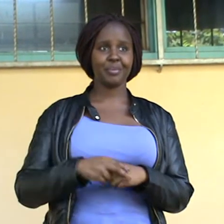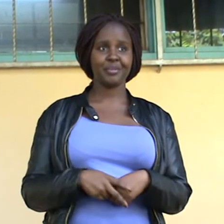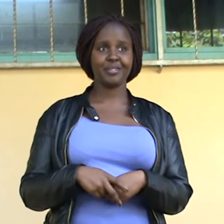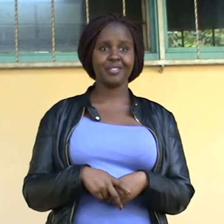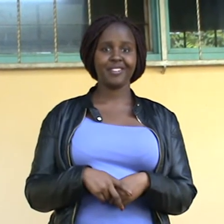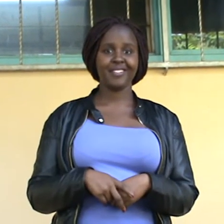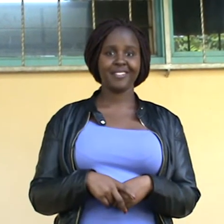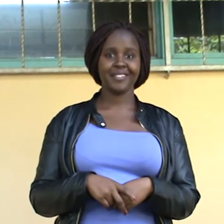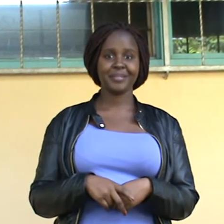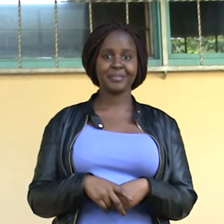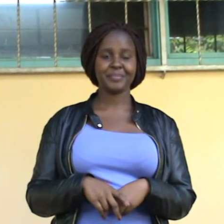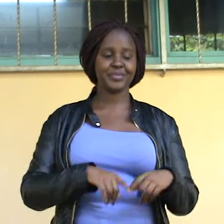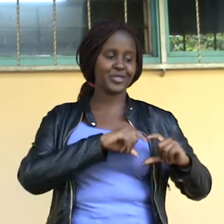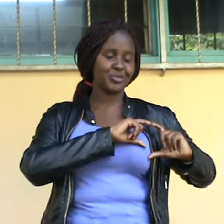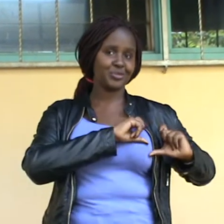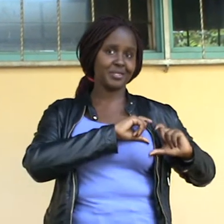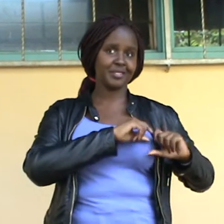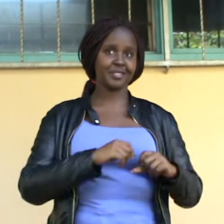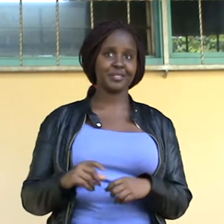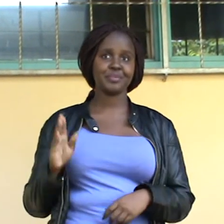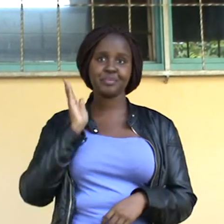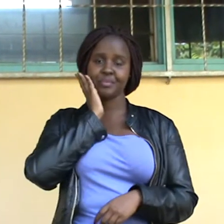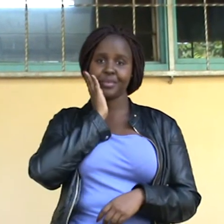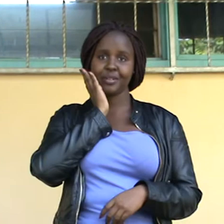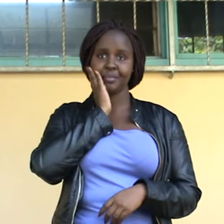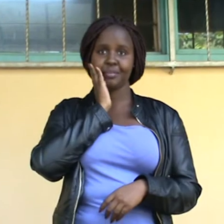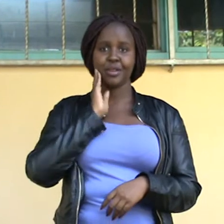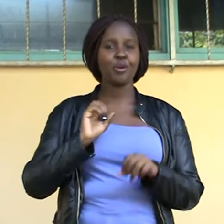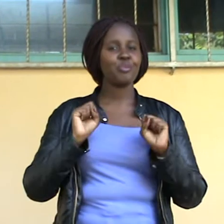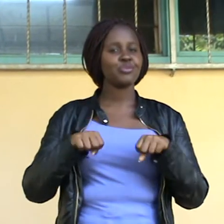Dear Mom, could I sleep a little longer?